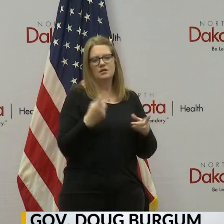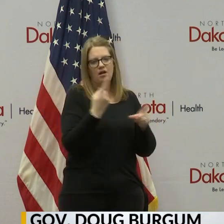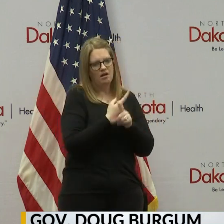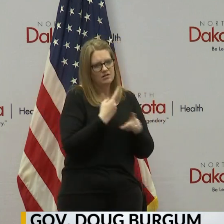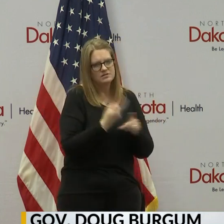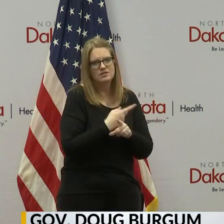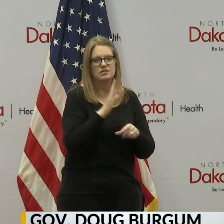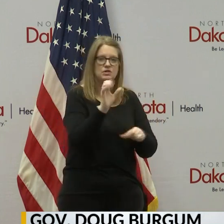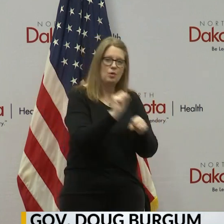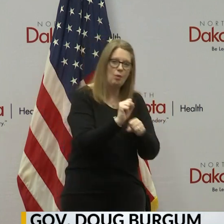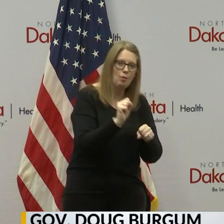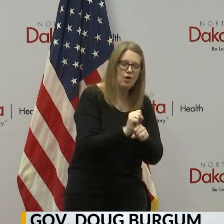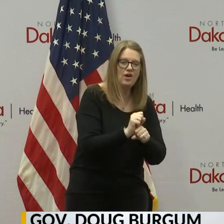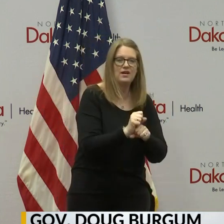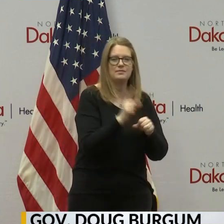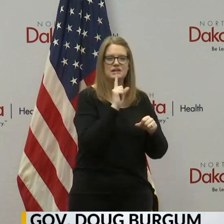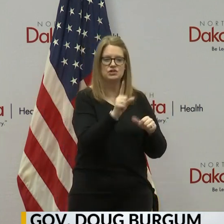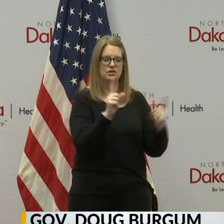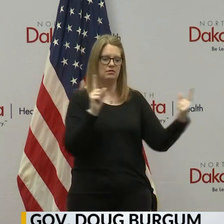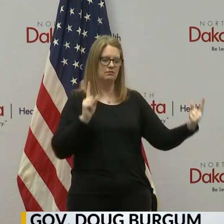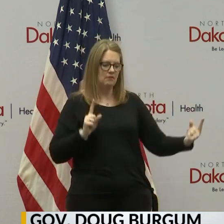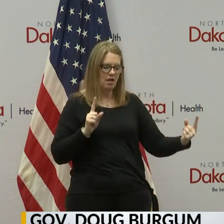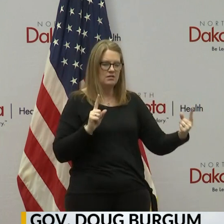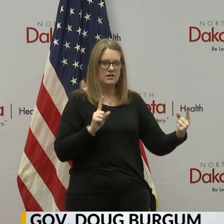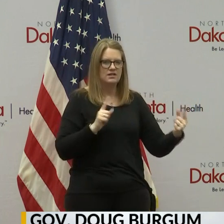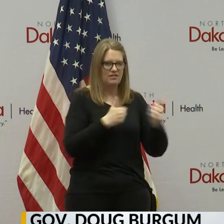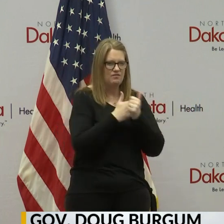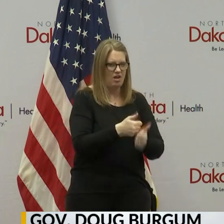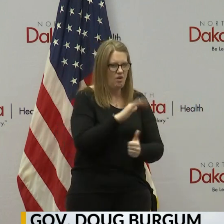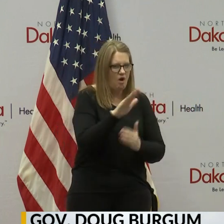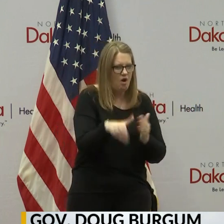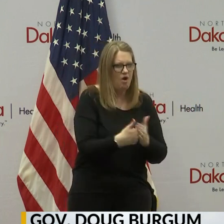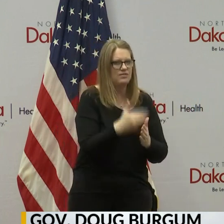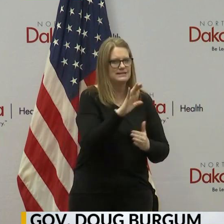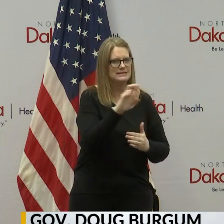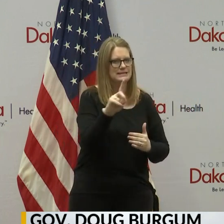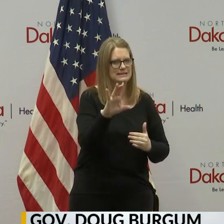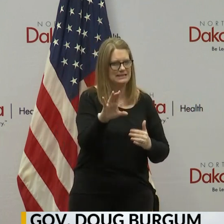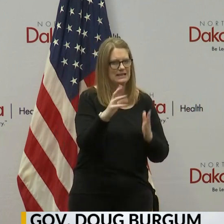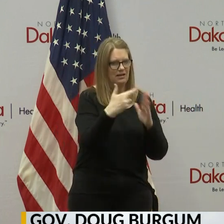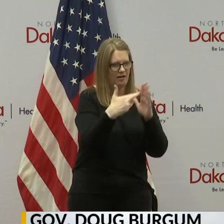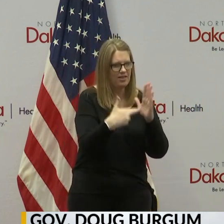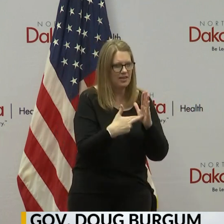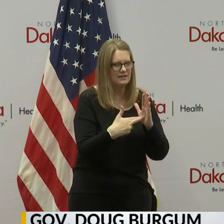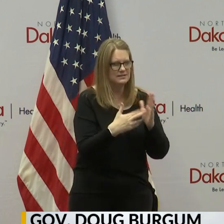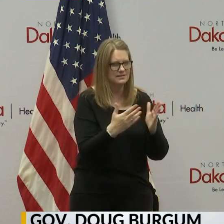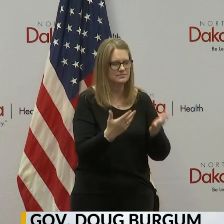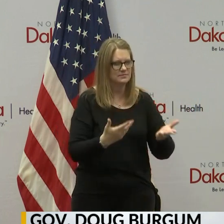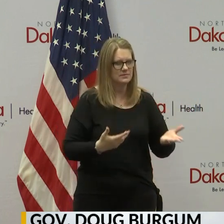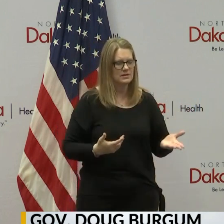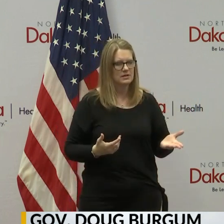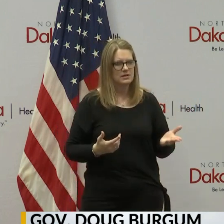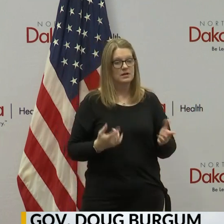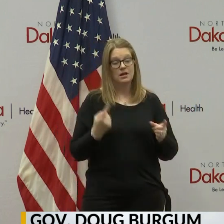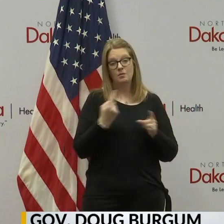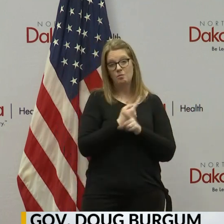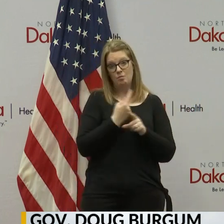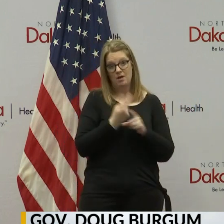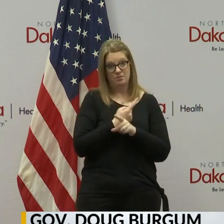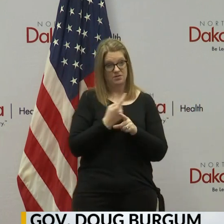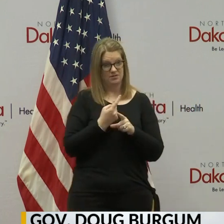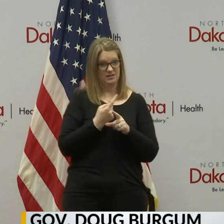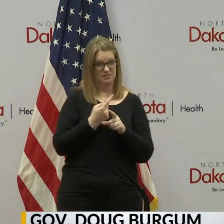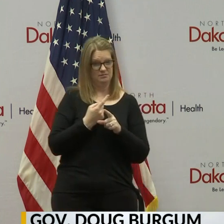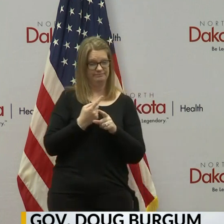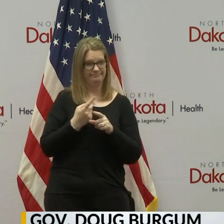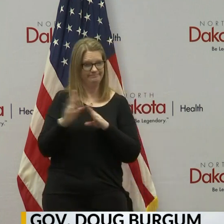safeguards in your workplaces and follow other CDC guidelines. And regarding proper safeguards in the